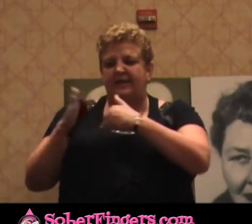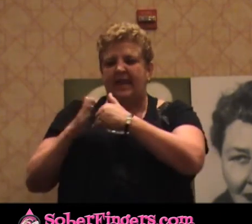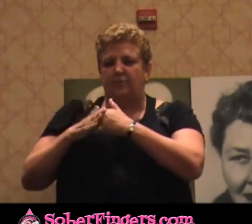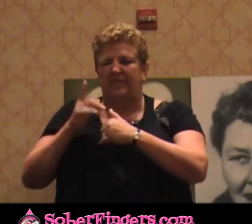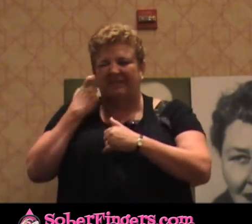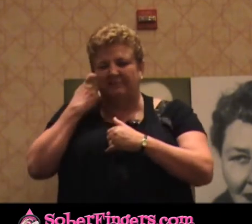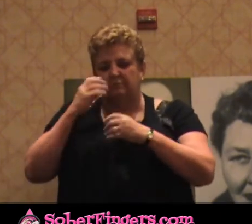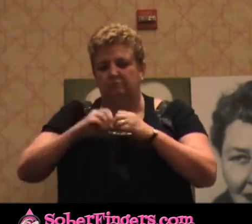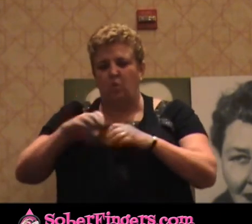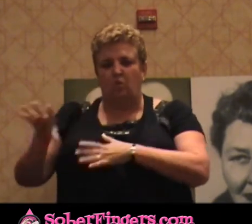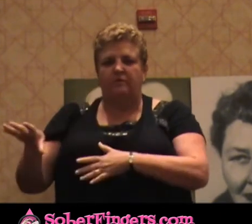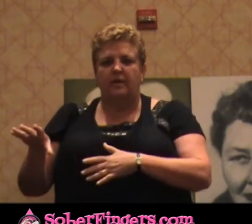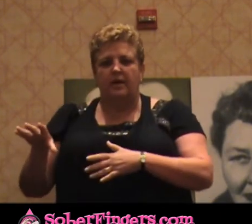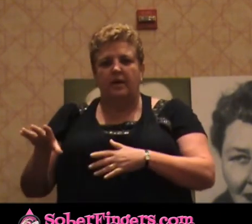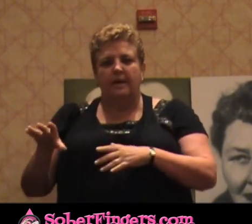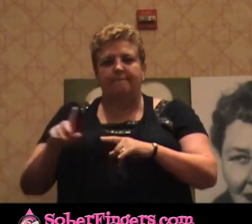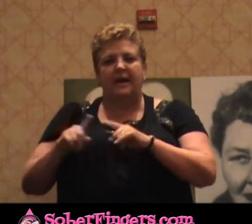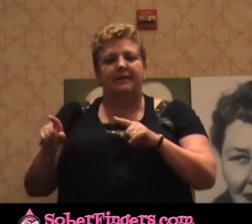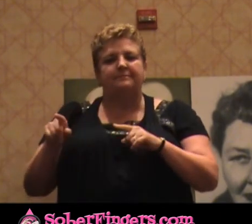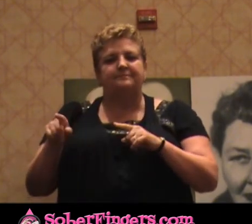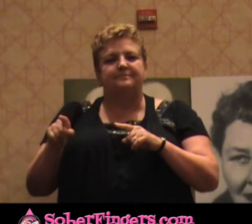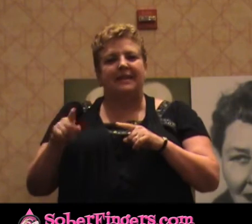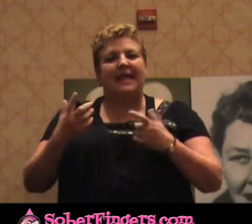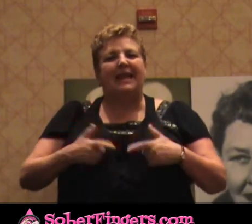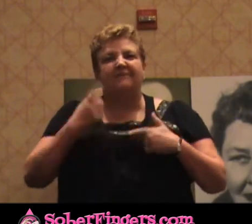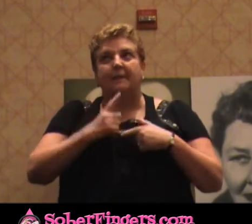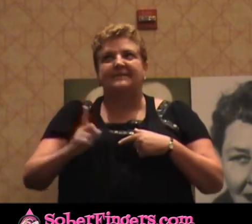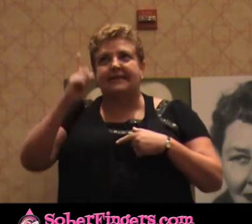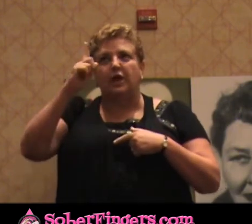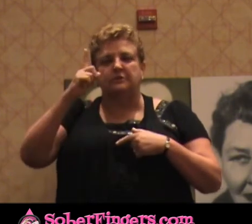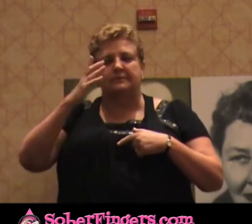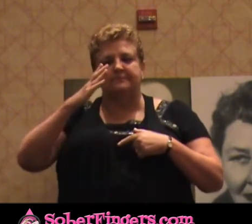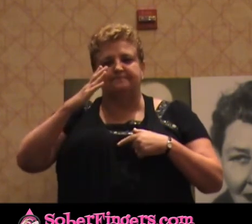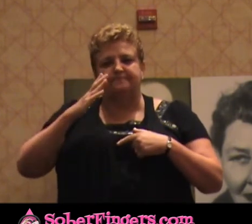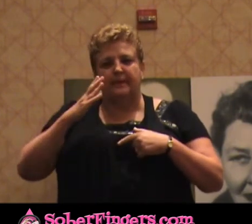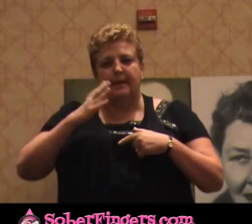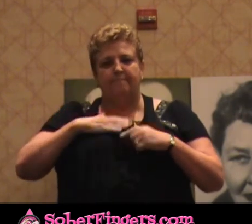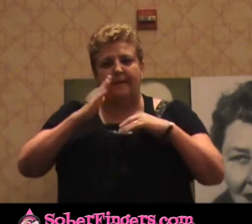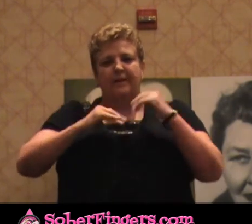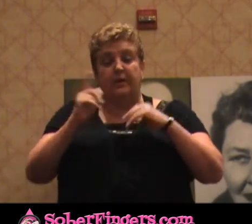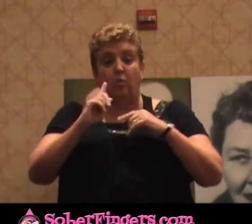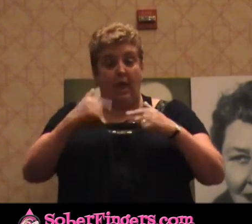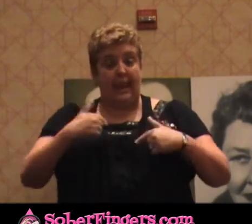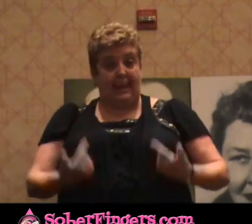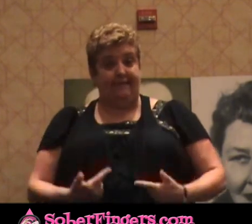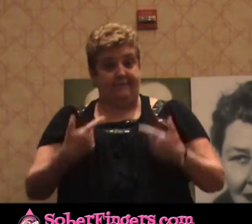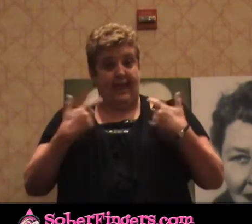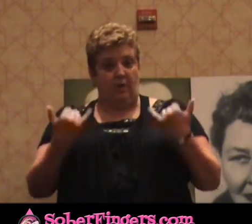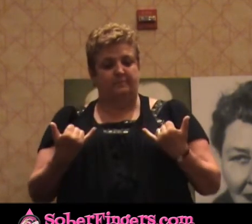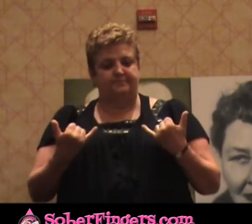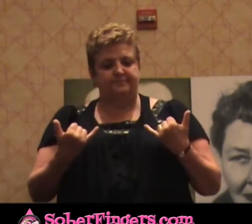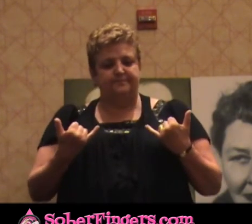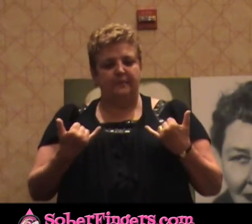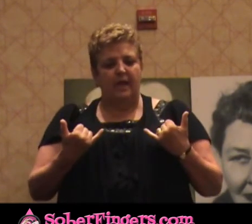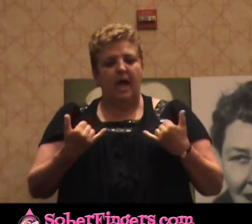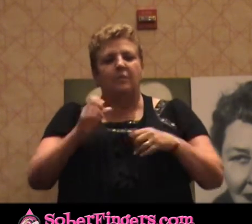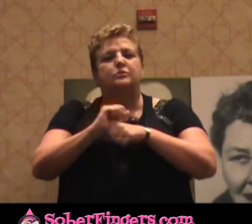He had the points of the program. But he lived upstairs for me. In my building where I live now. What was interesting was I was doing step two with a sponsee.